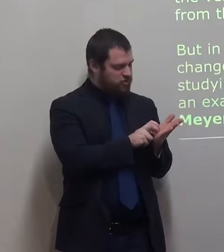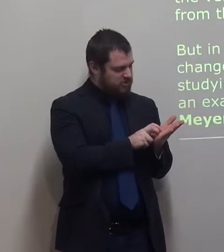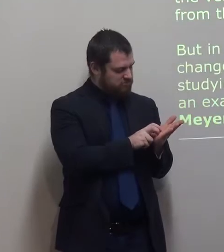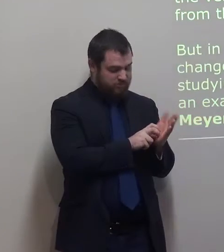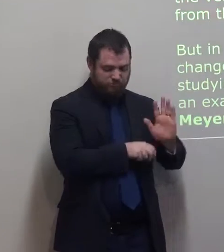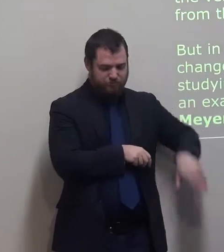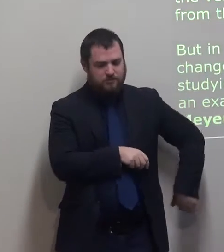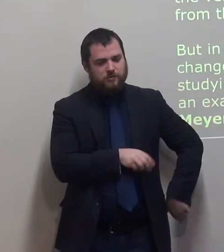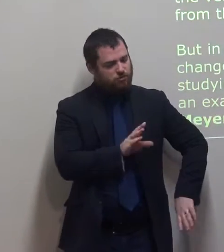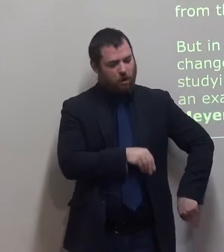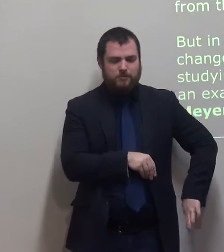I'll give you an example.